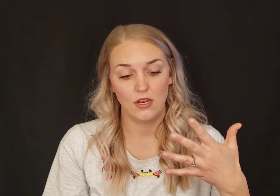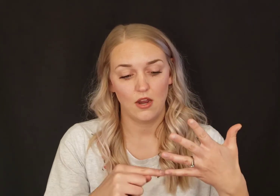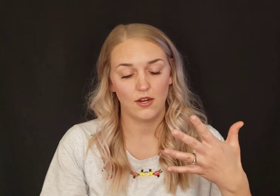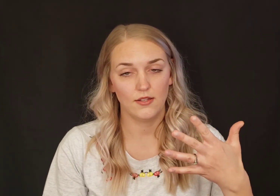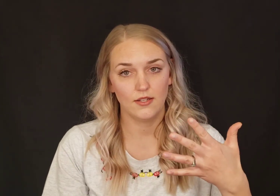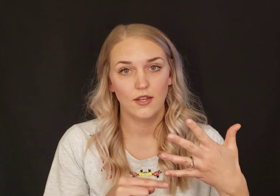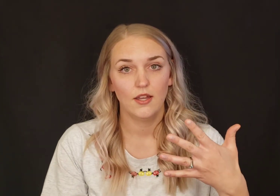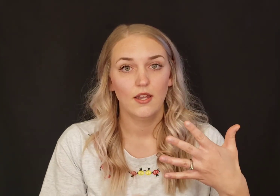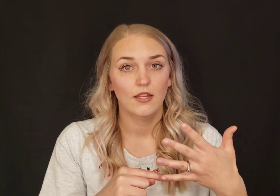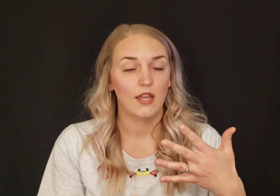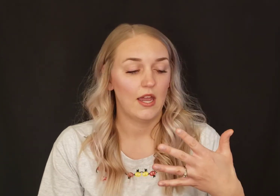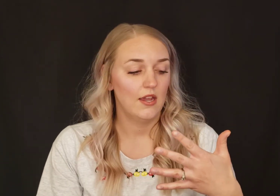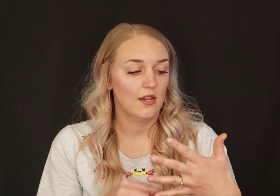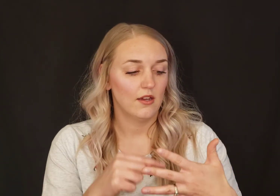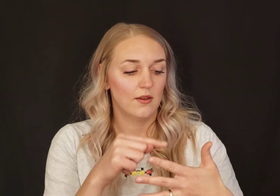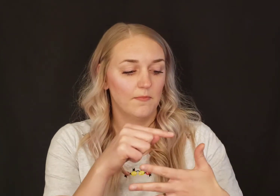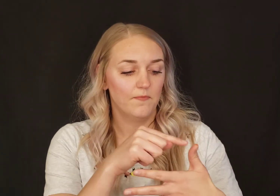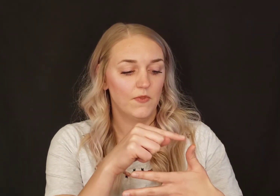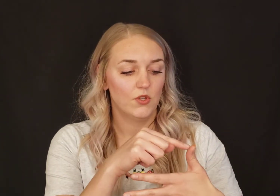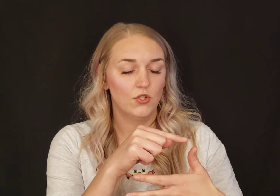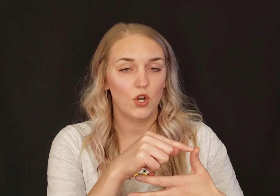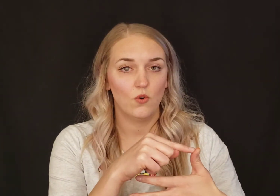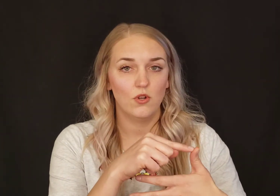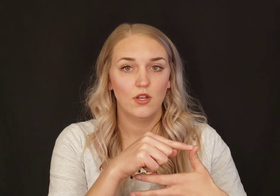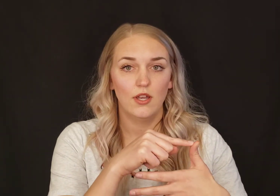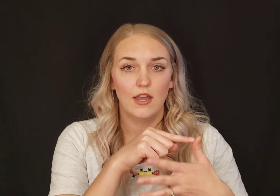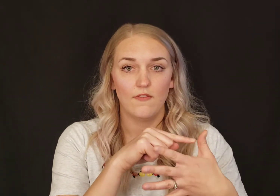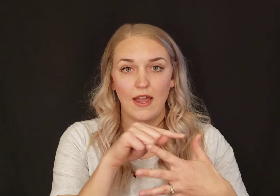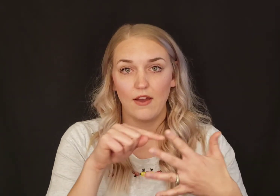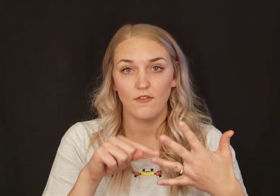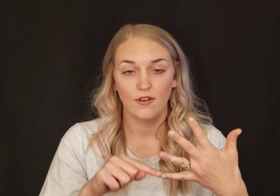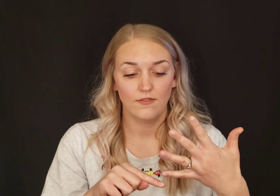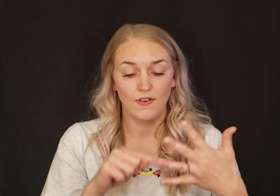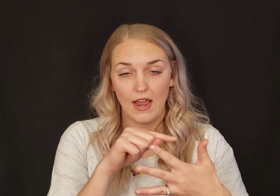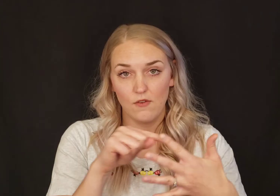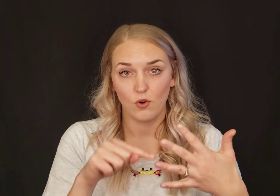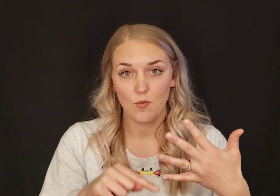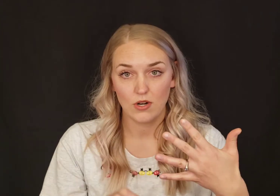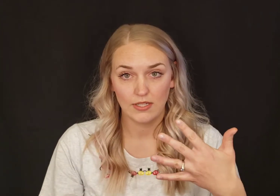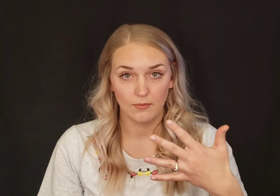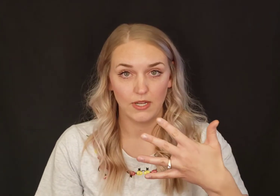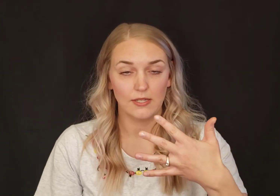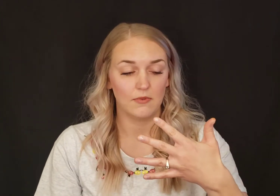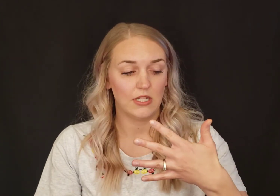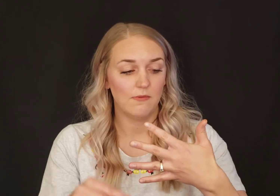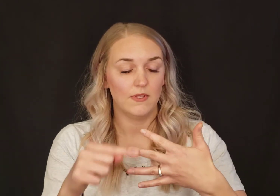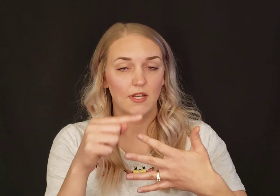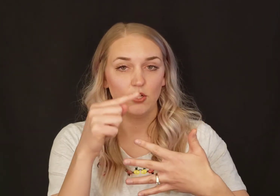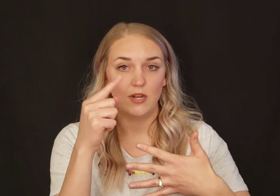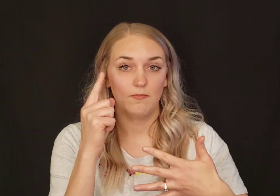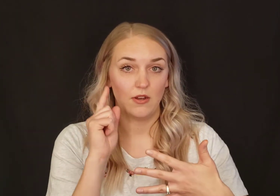youngest. Okay. So if I have five or more siblings, I'm going to keep this hand shape, my